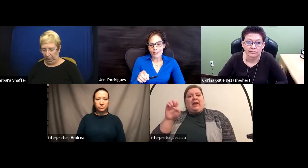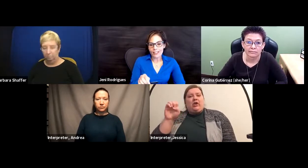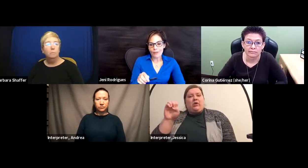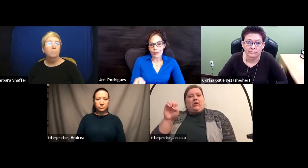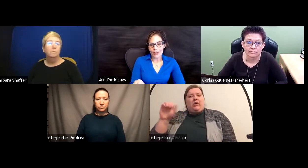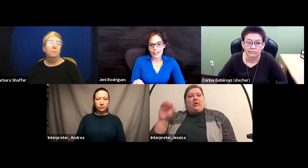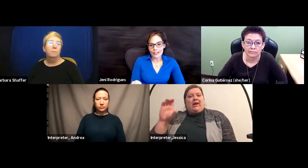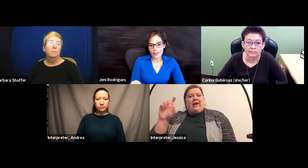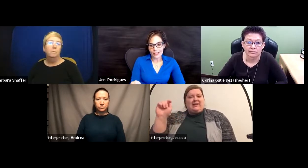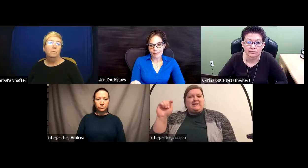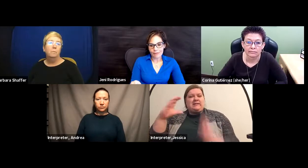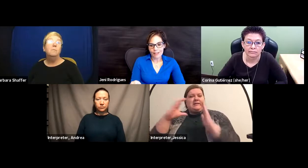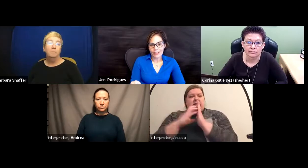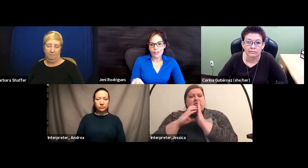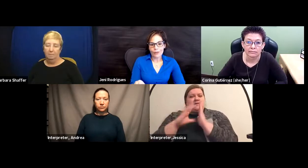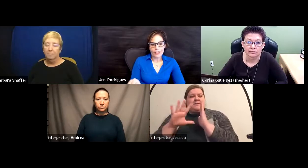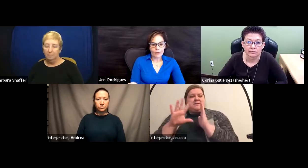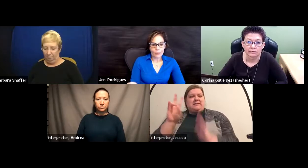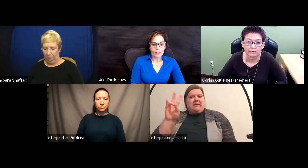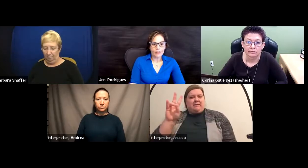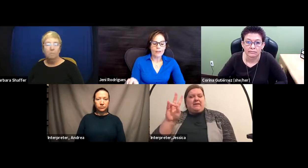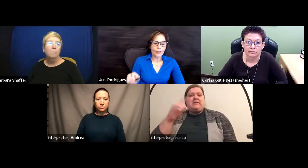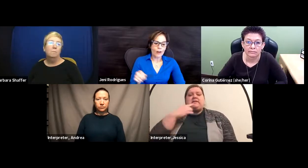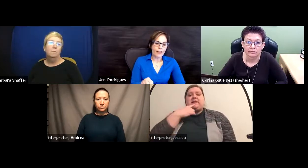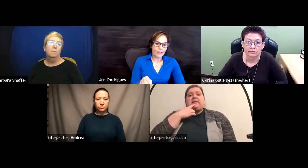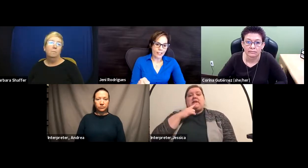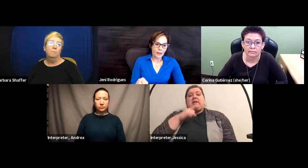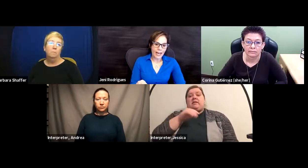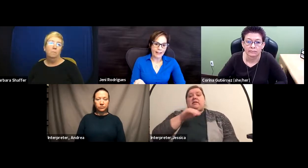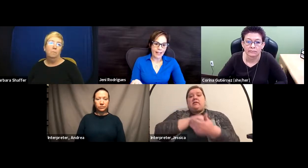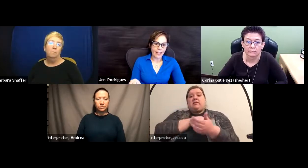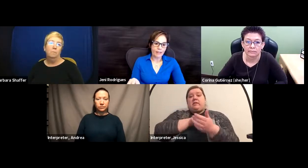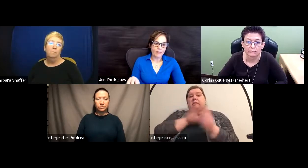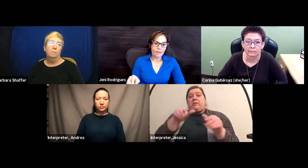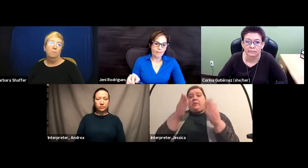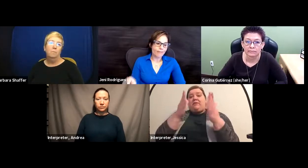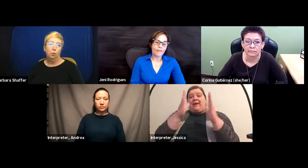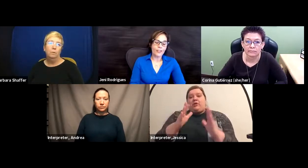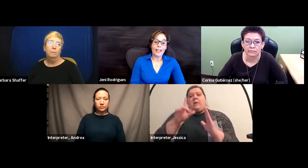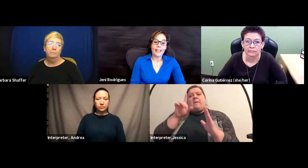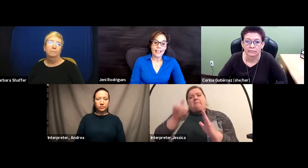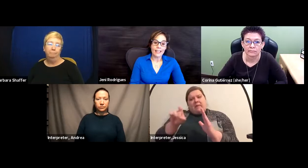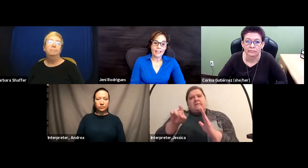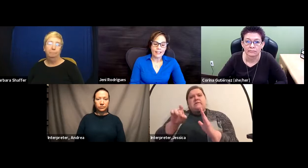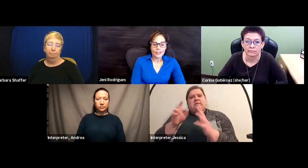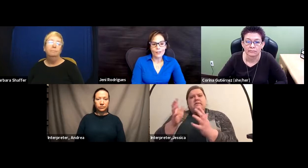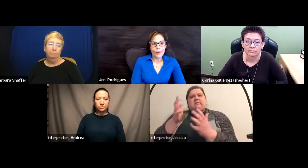have to give primary consideration to the deaf person regarding the auxiliary aid that they feel they need. So